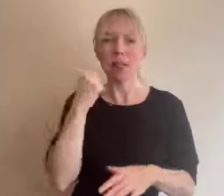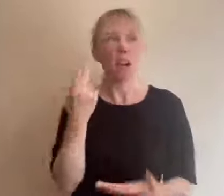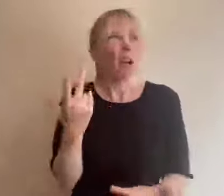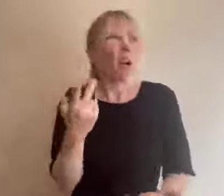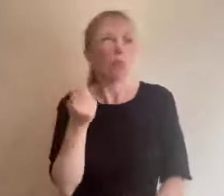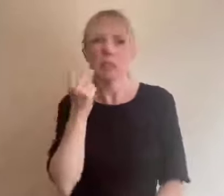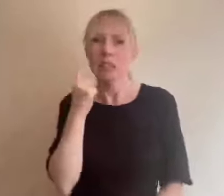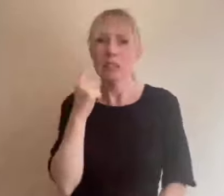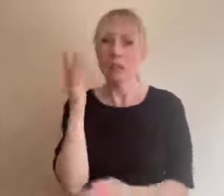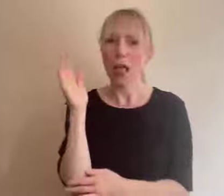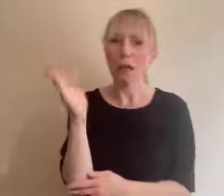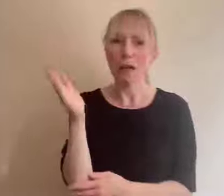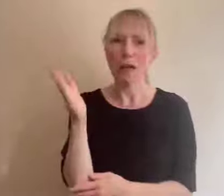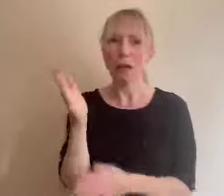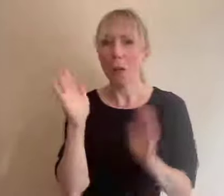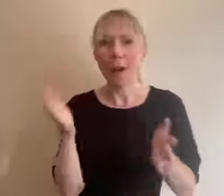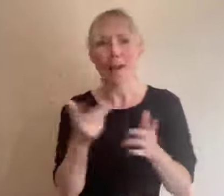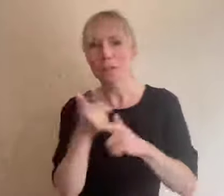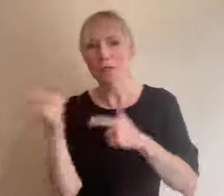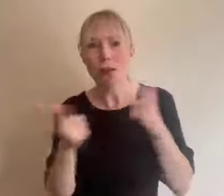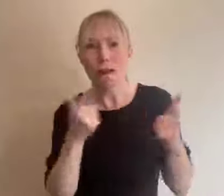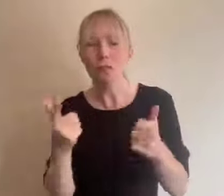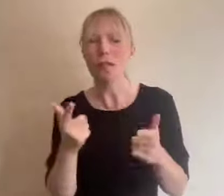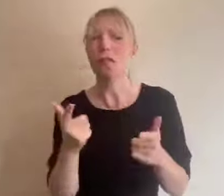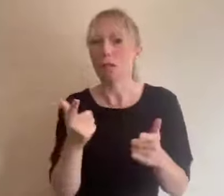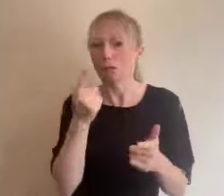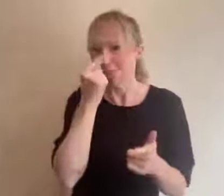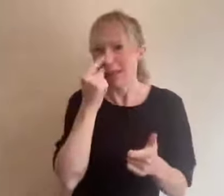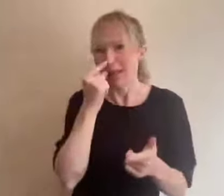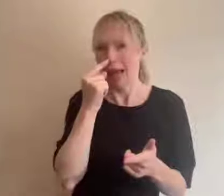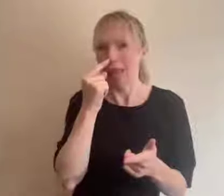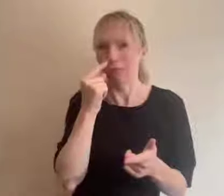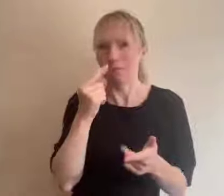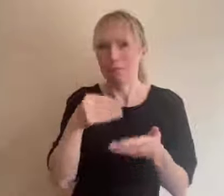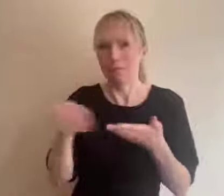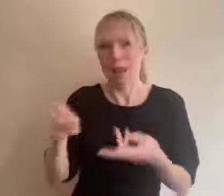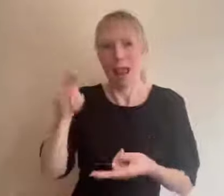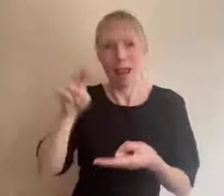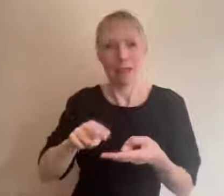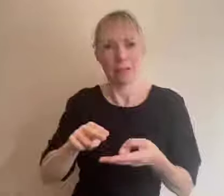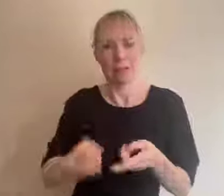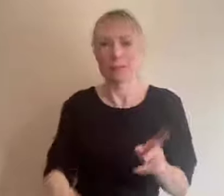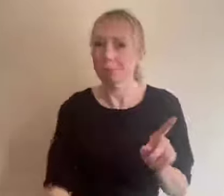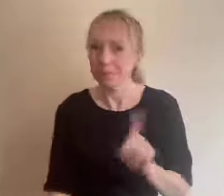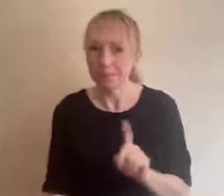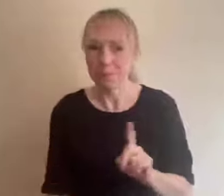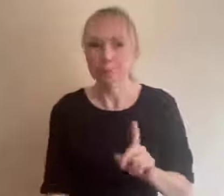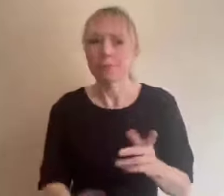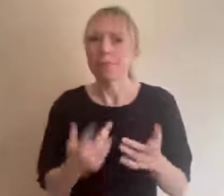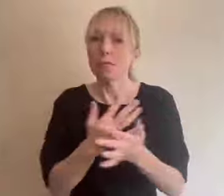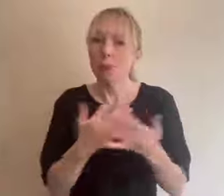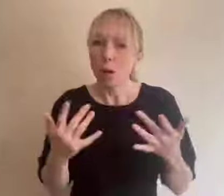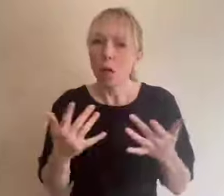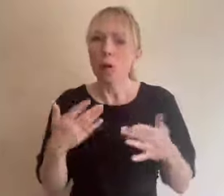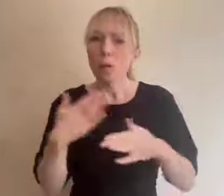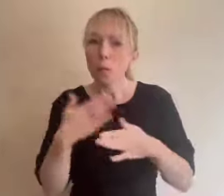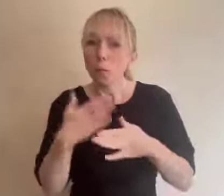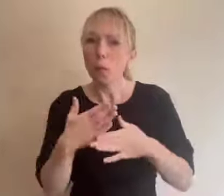and therefore to decide to pay them less however a lot of work goes into preparing a digital piece and you should not underpay digital